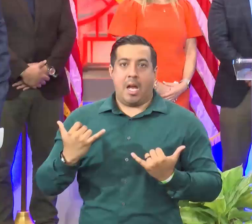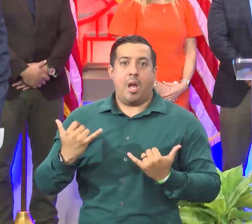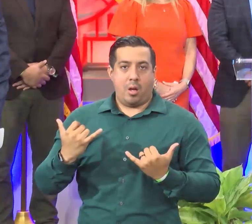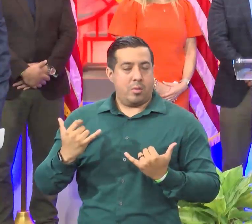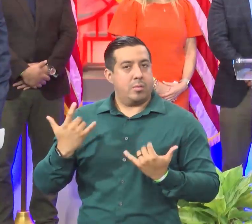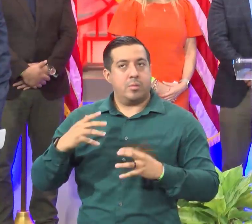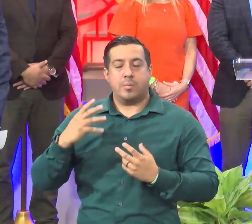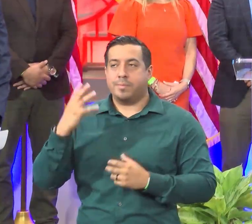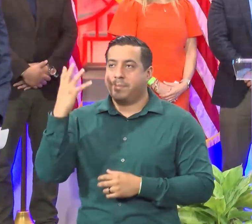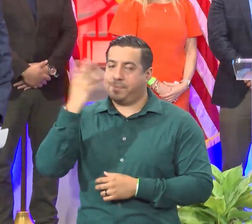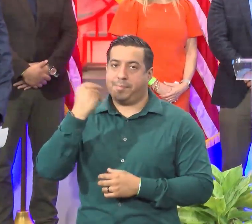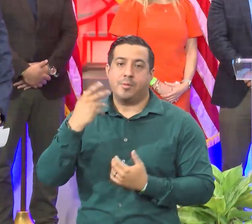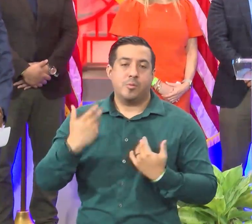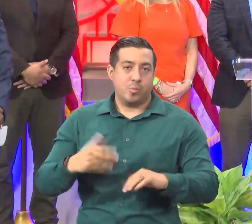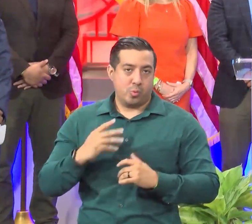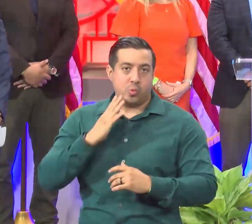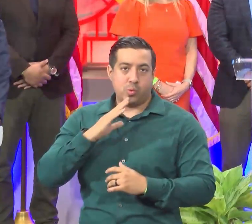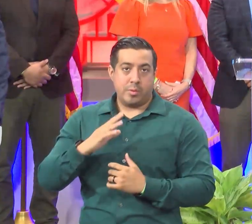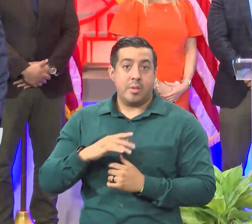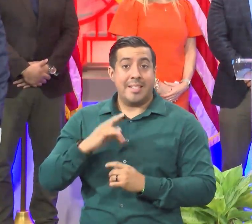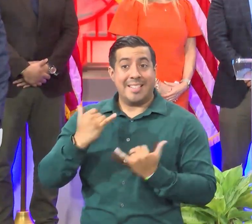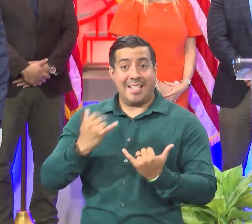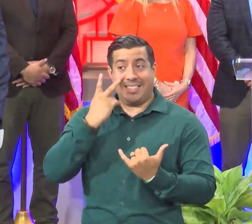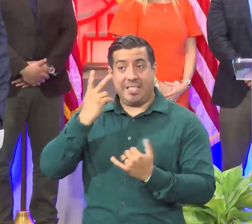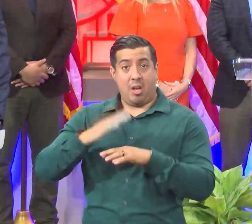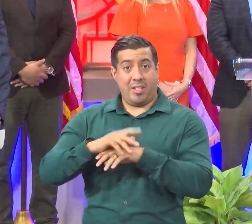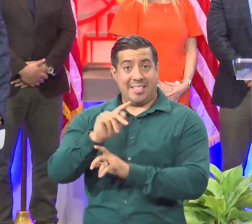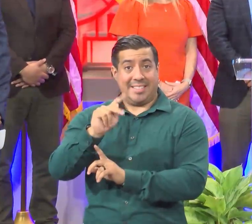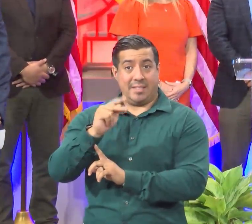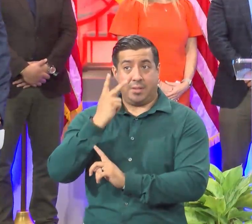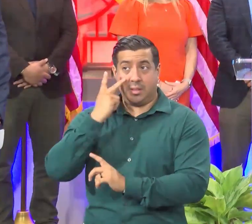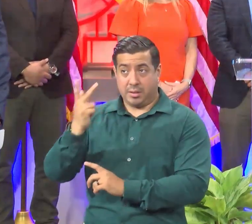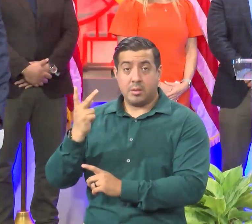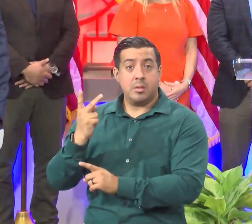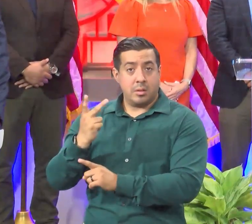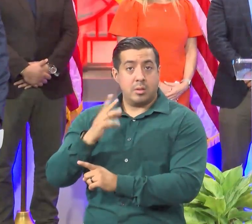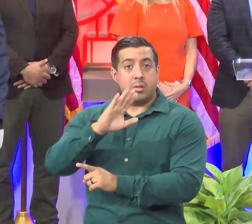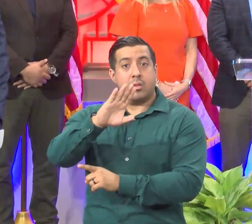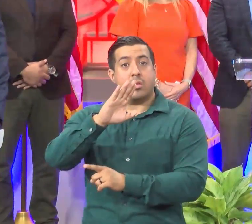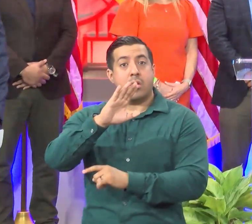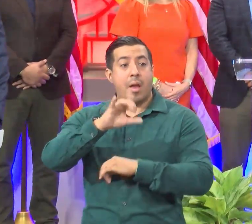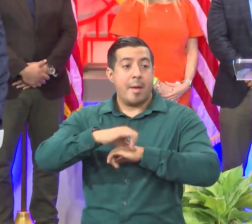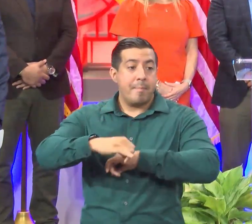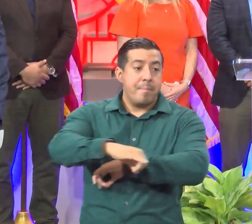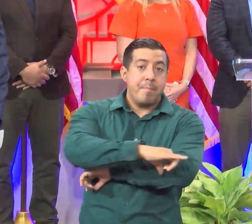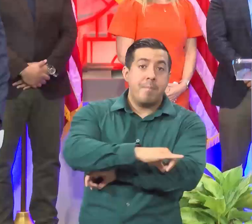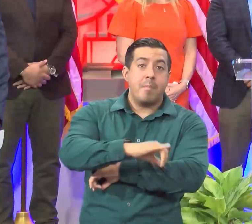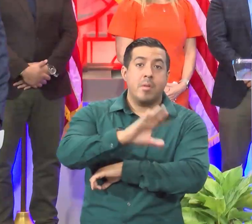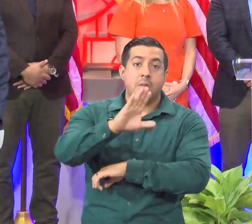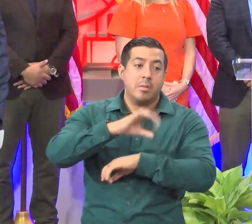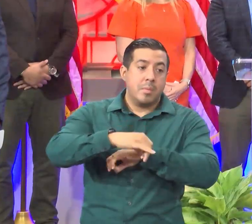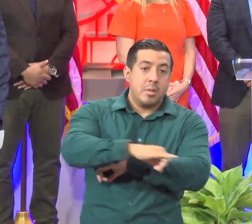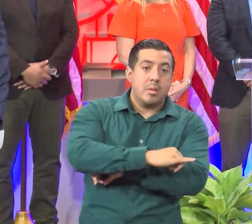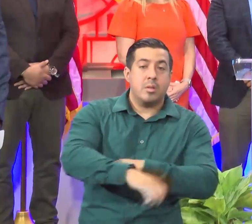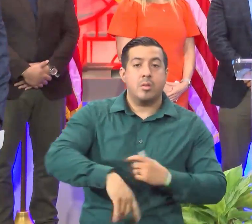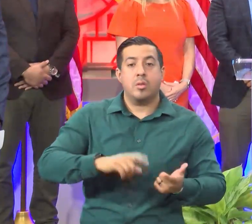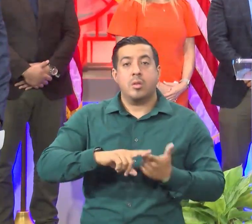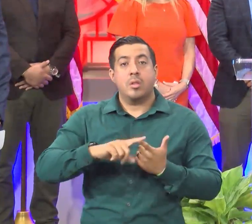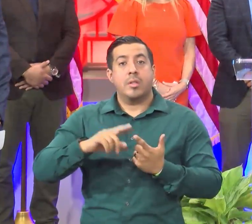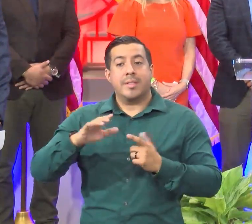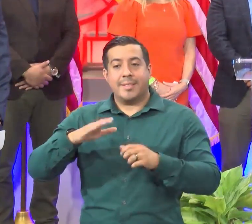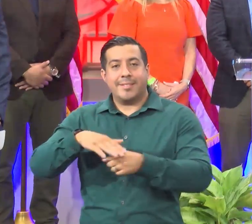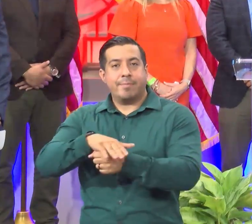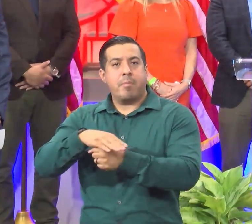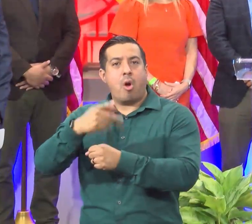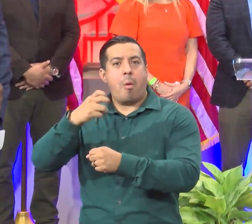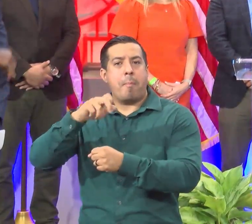it was spectacular. In addition to seeing them on the television, your backyard and balconies, neighborhood parks will be open